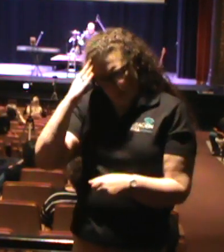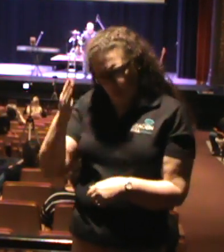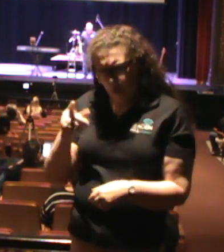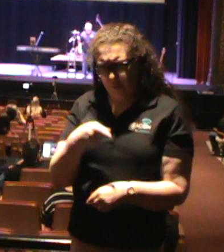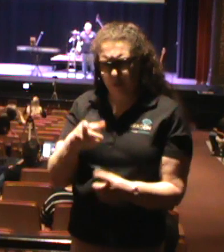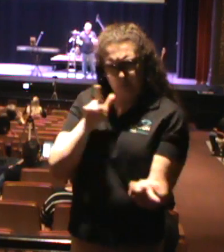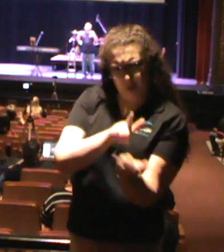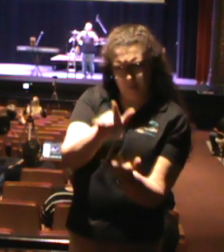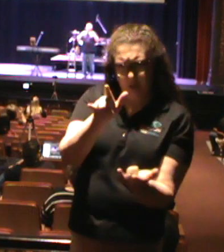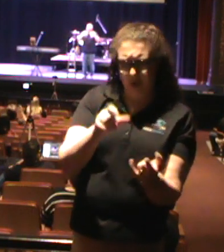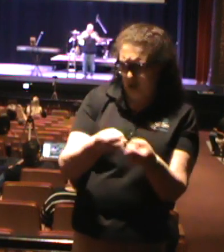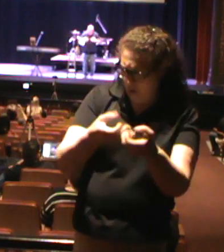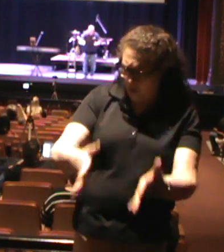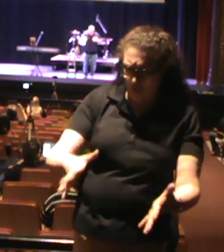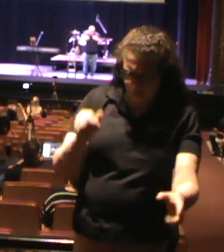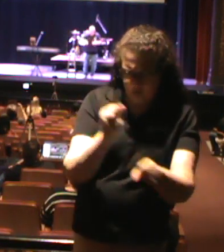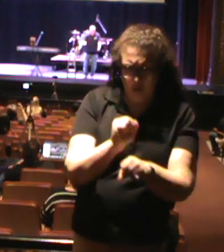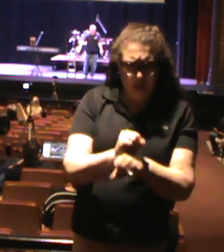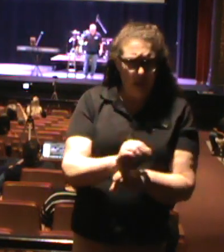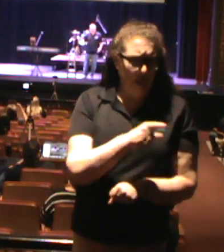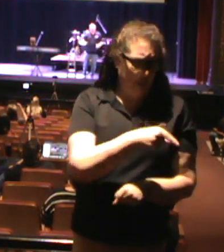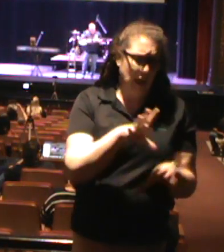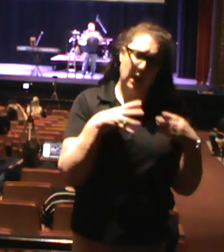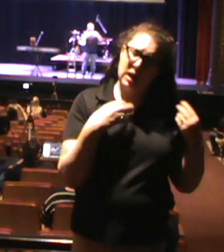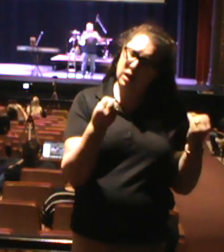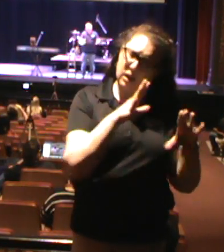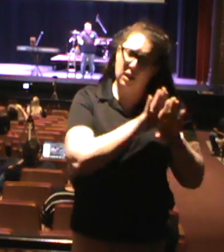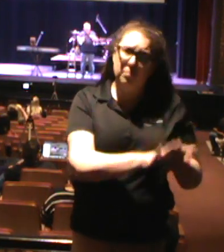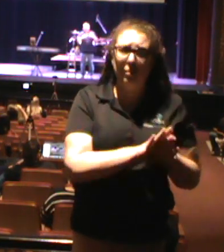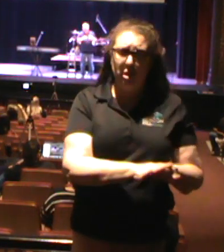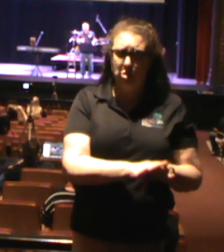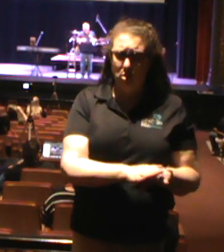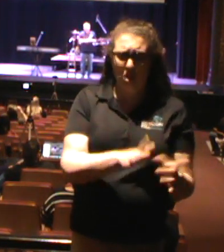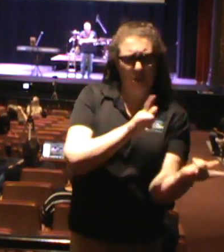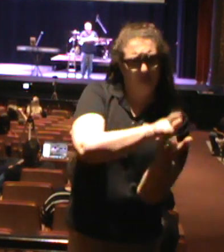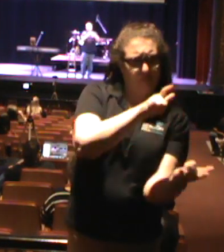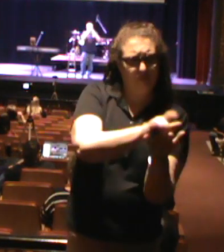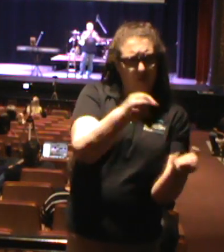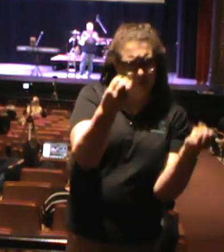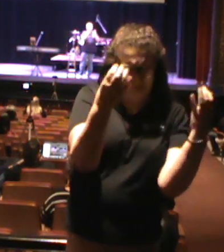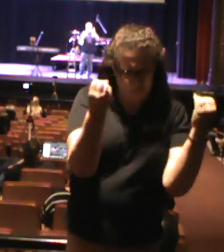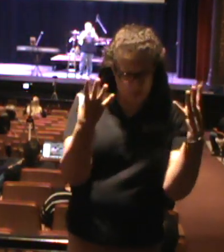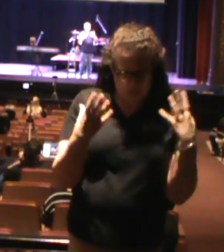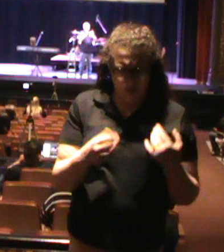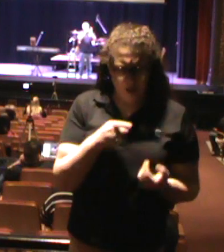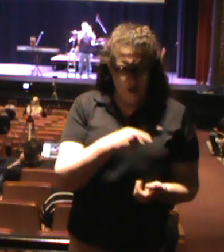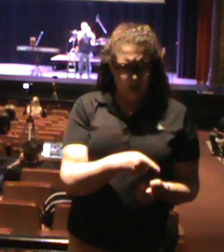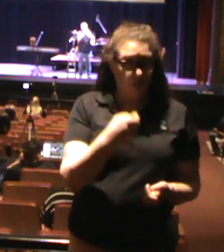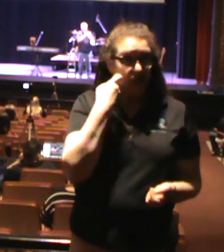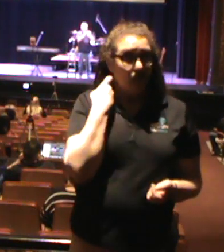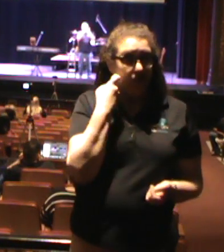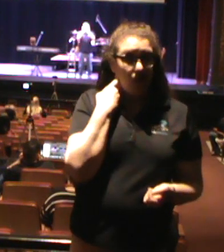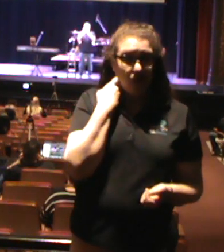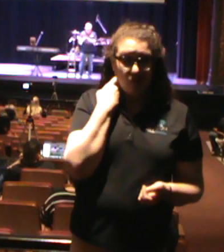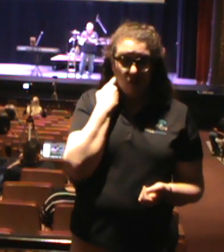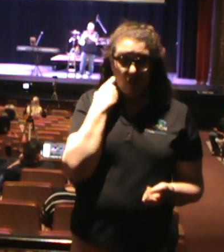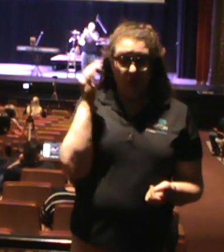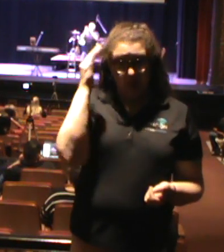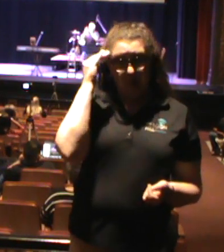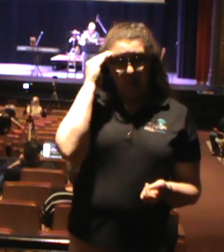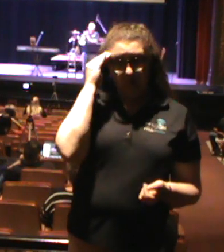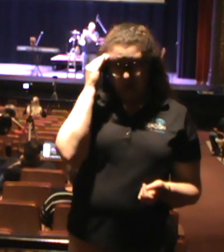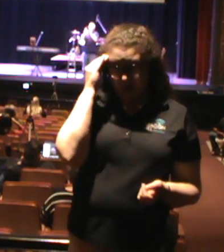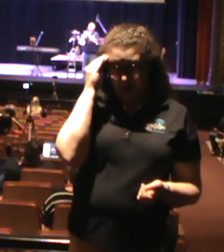lose their jobs. And they were under a lot of peer pressure. They were ridiculed so much that they were actually considered and